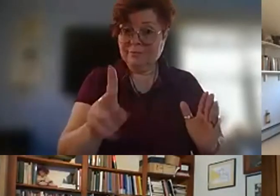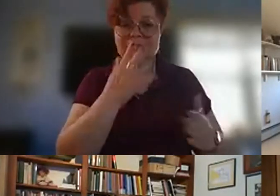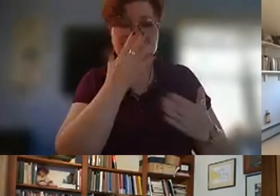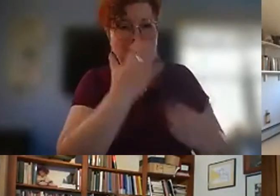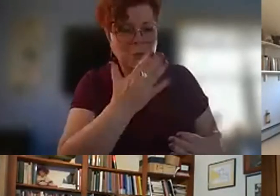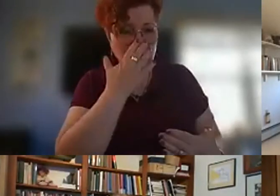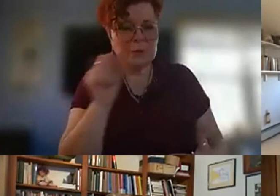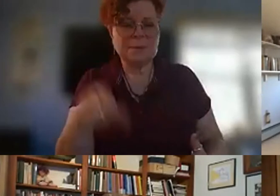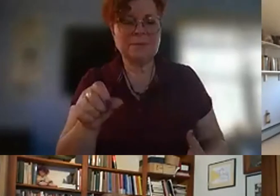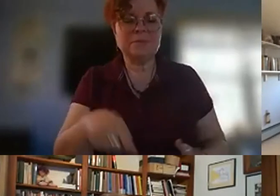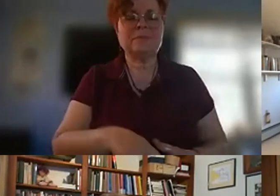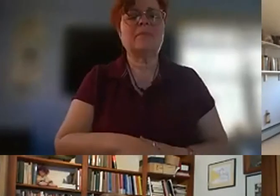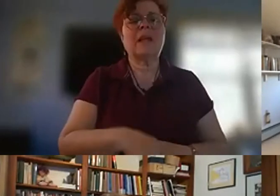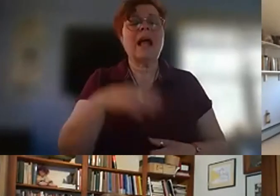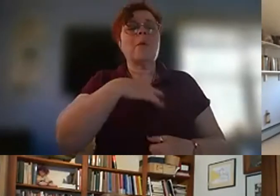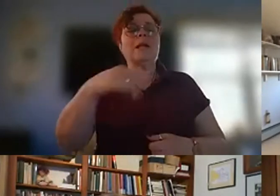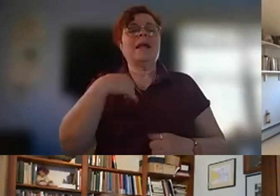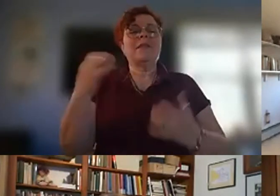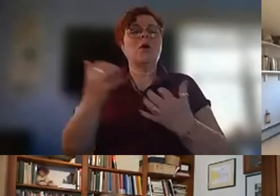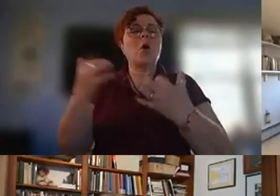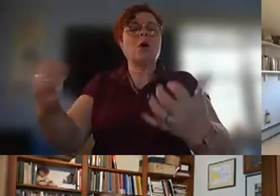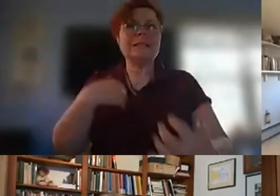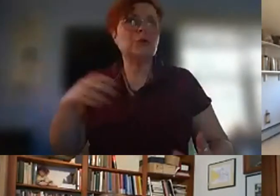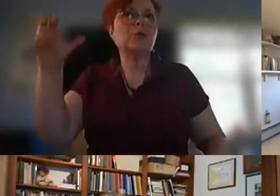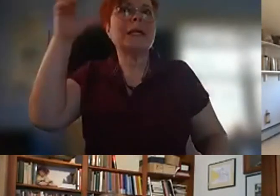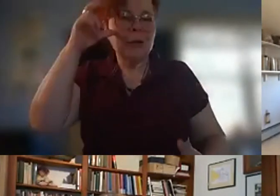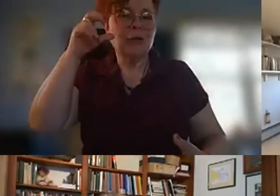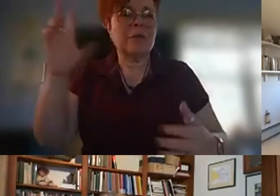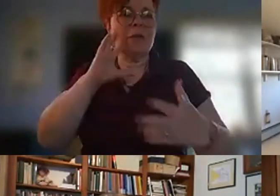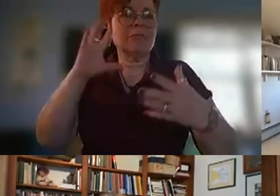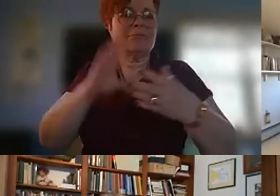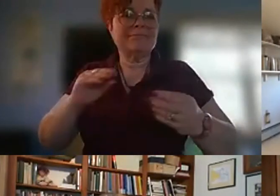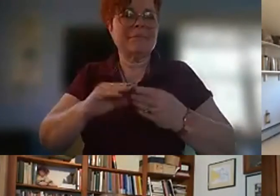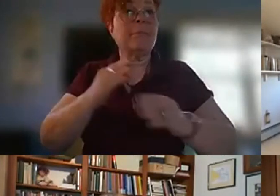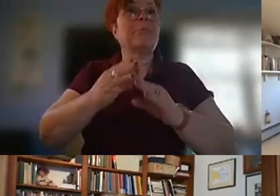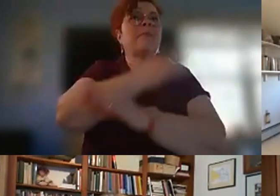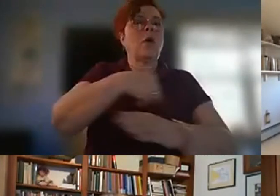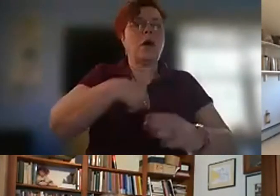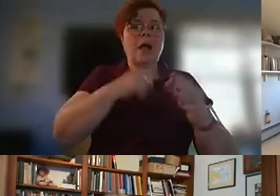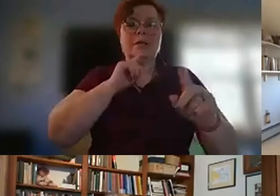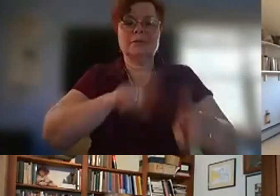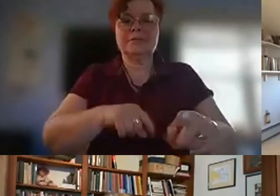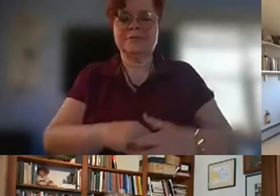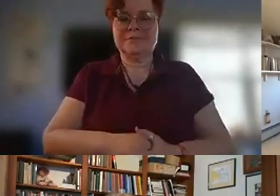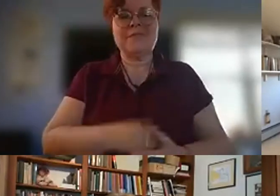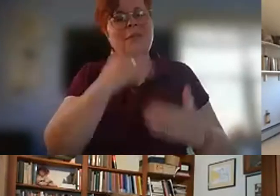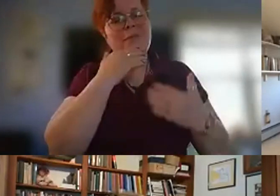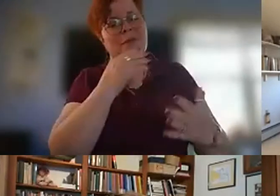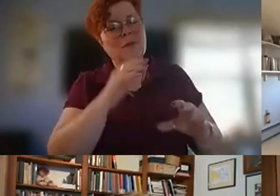because i'd like the audience to hear the work before i say something i think it makes well thank you for doing that okay so here's her